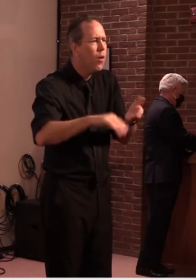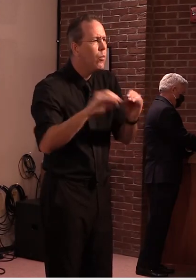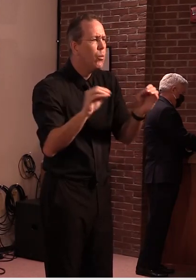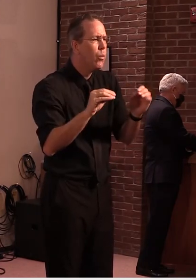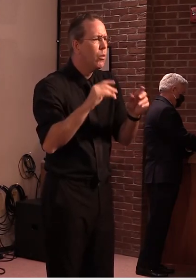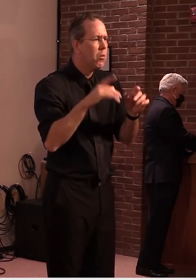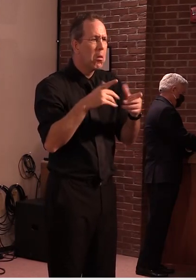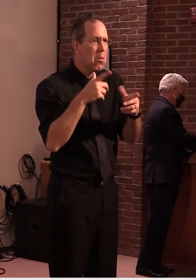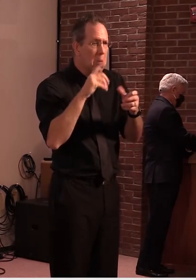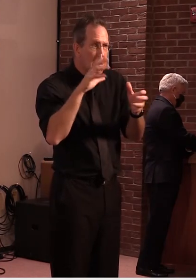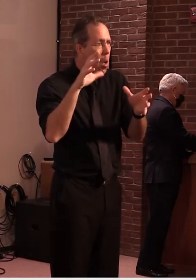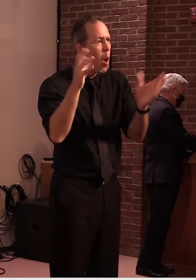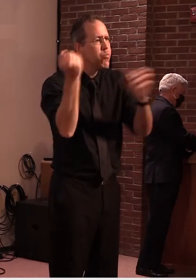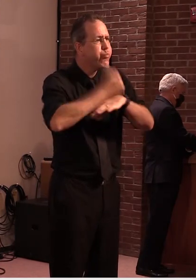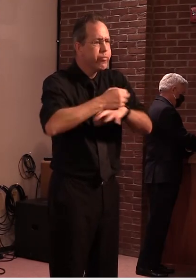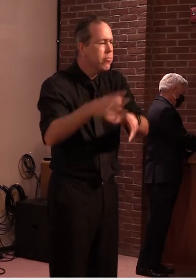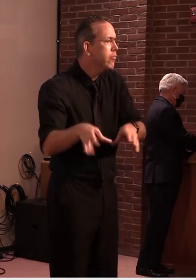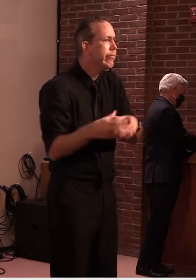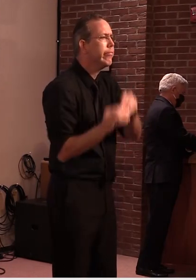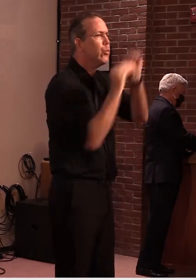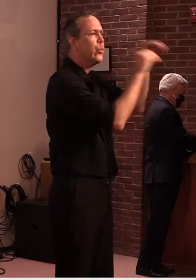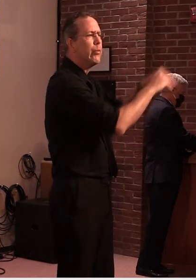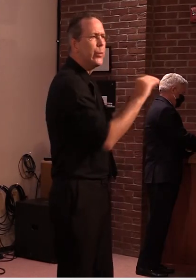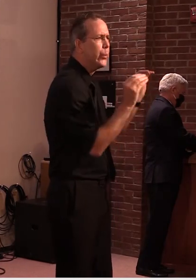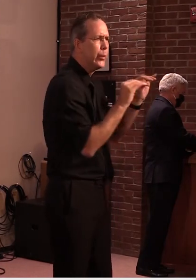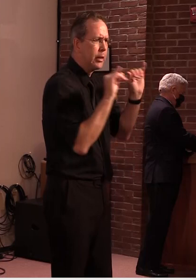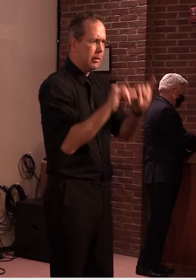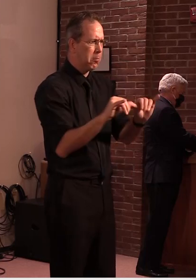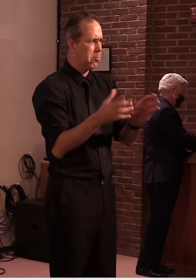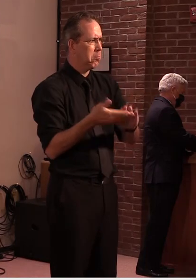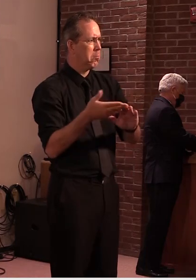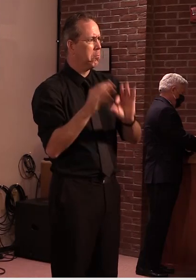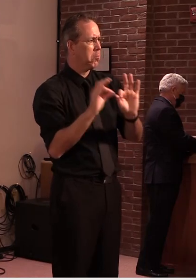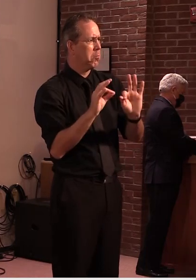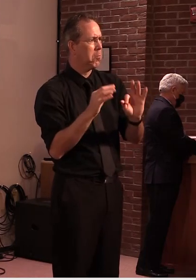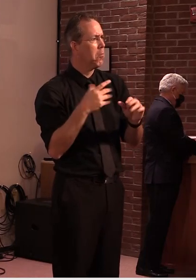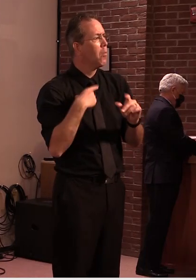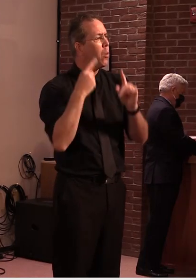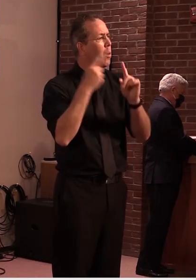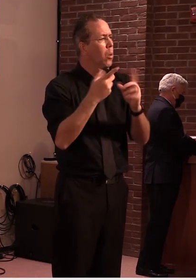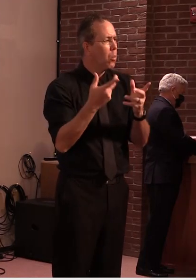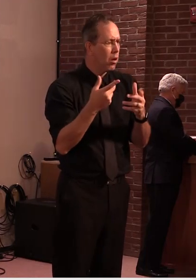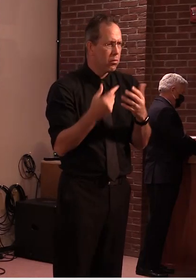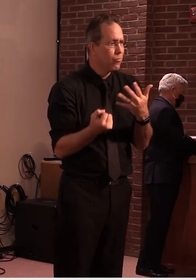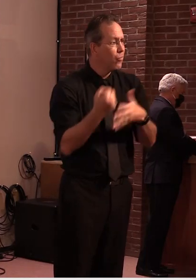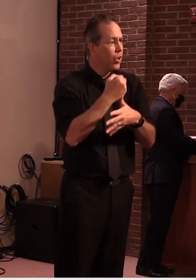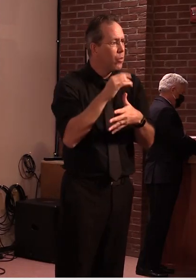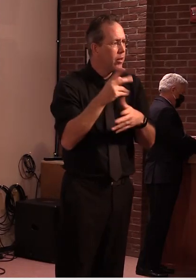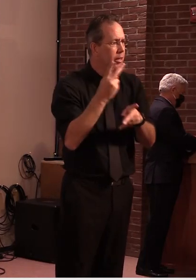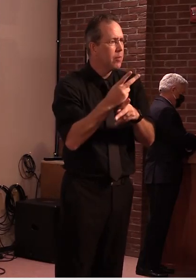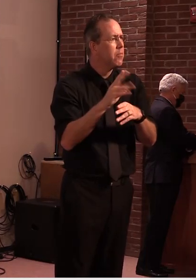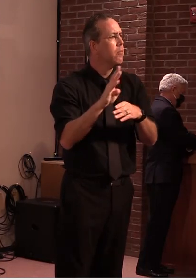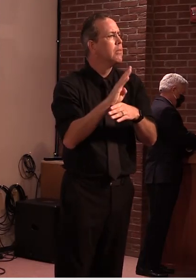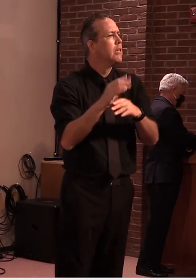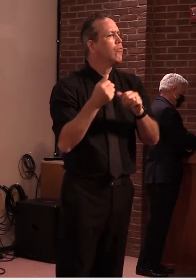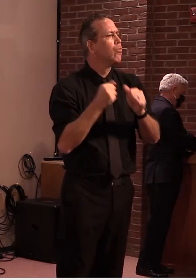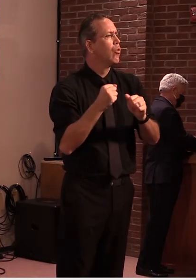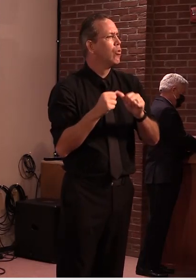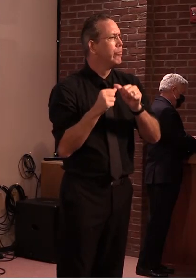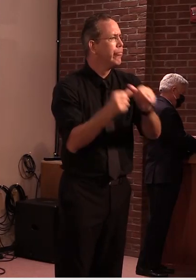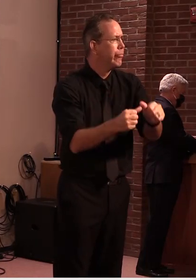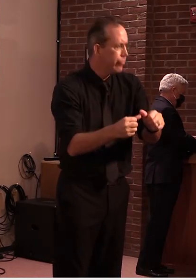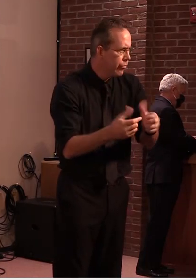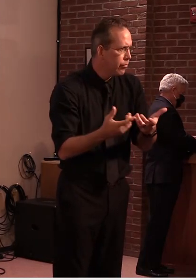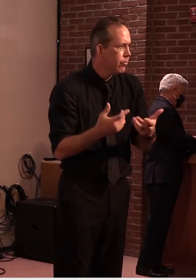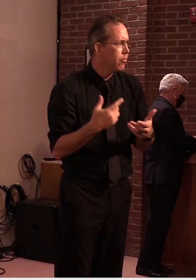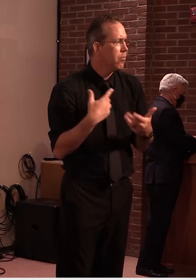uh my uh priority obviously is trying to grow the economy here in vermont uh keep people employed and uh and